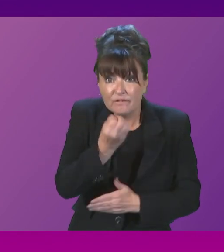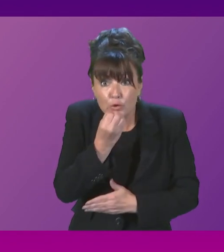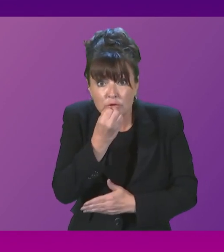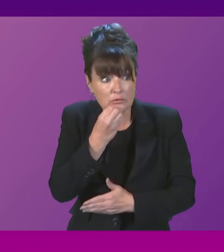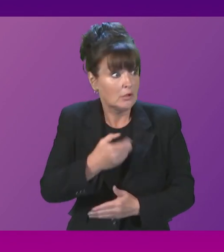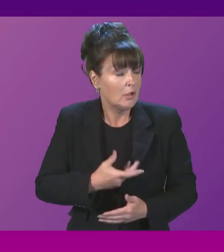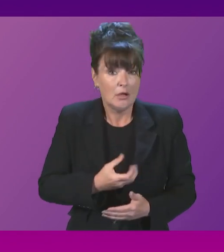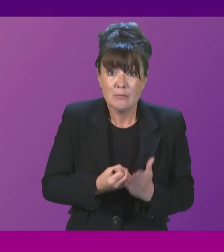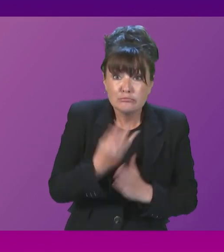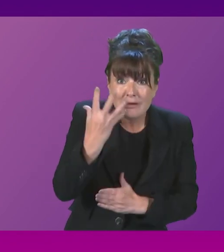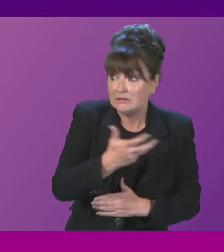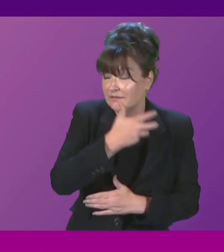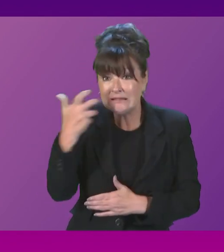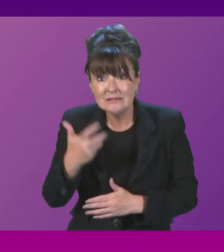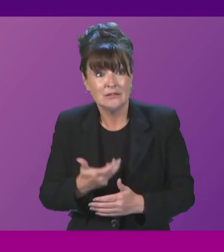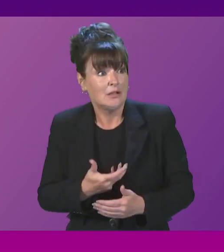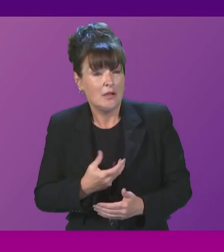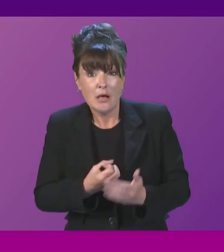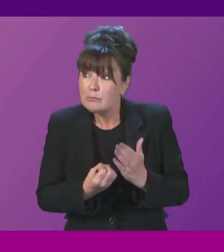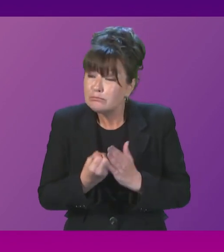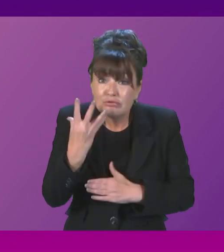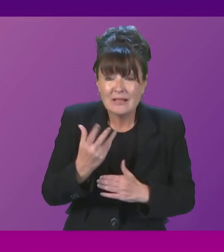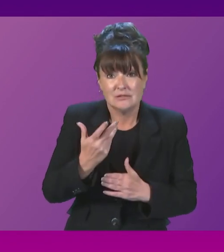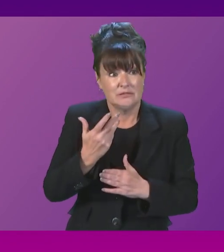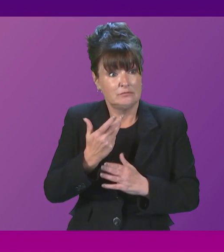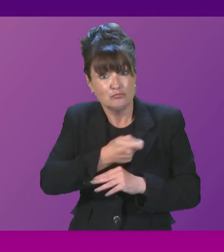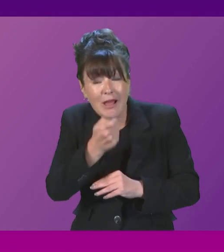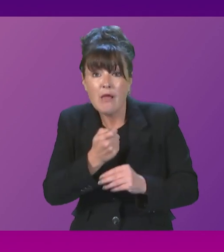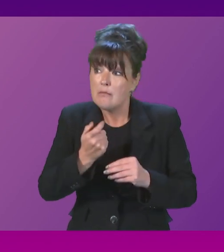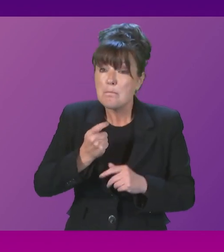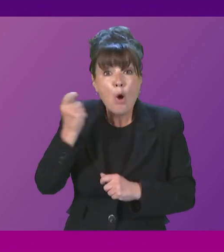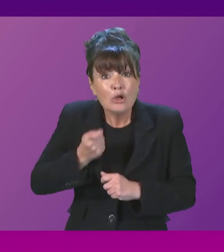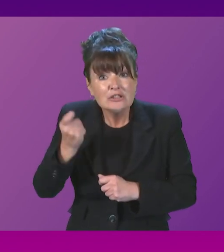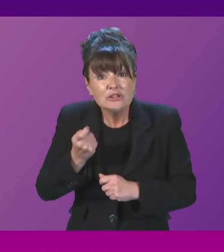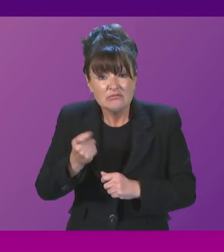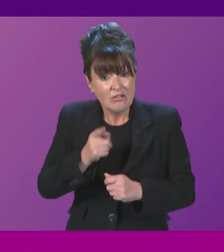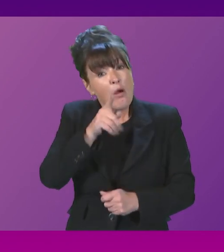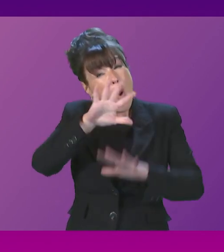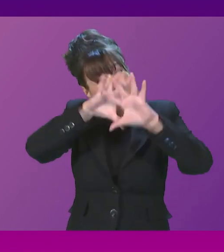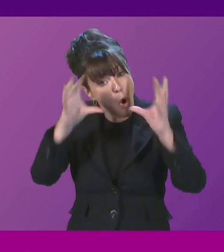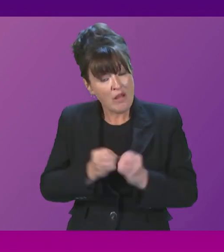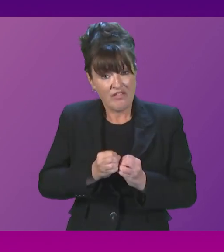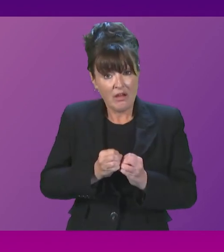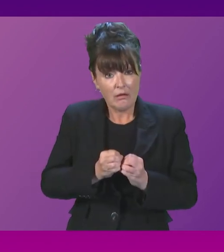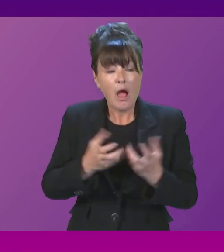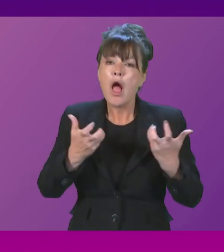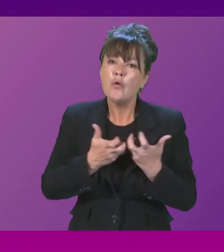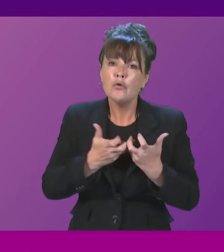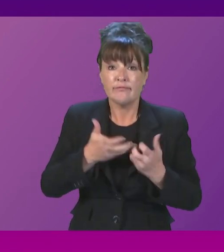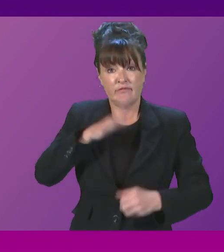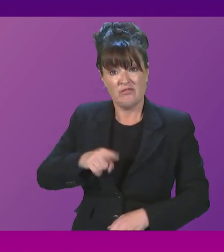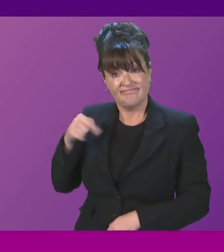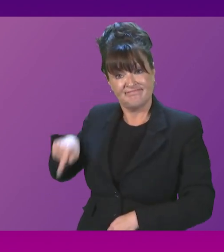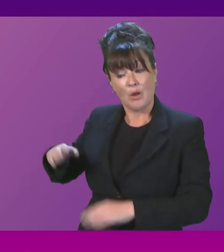about the ability to keep their homes, about the security of their pensions. And all of that has come from a UK government decision